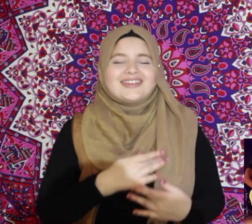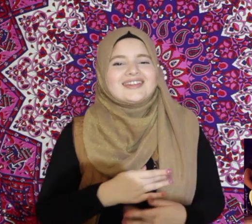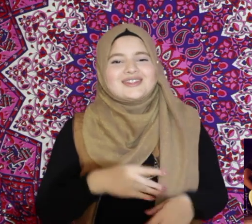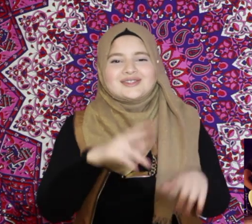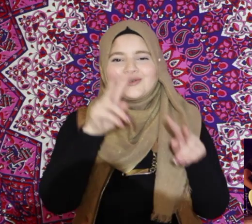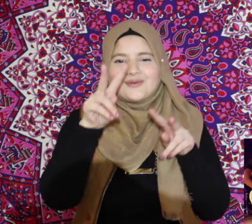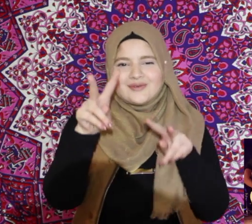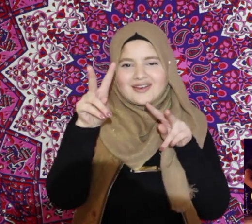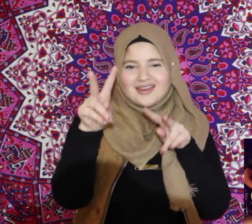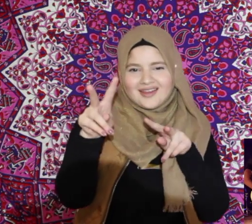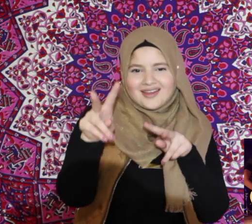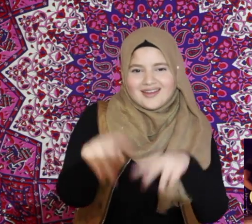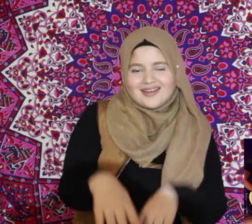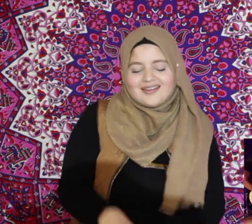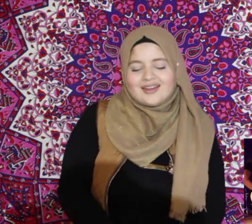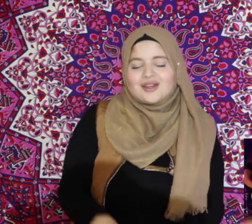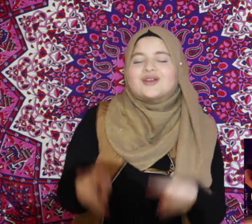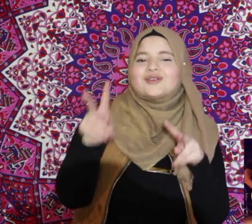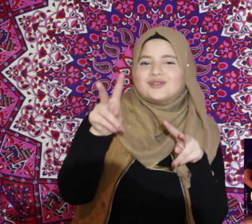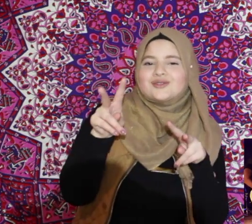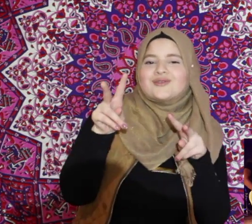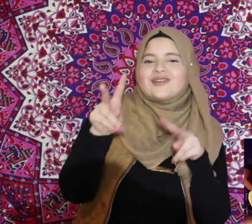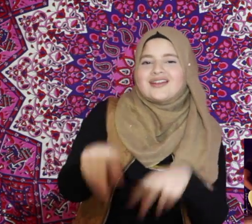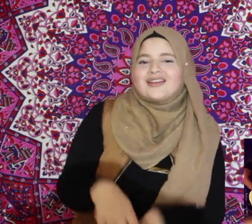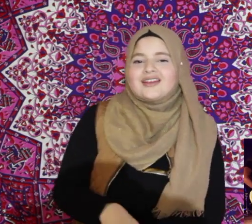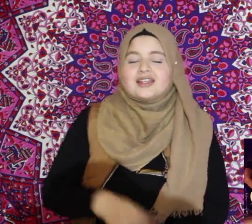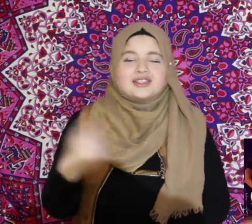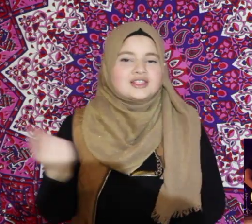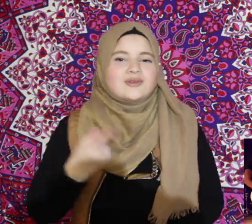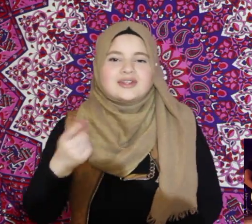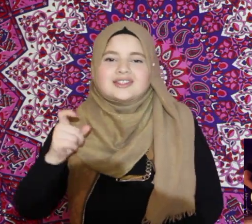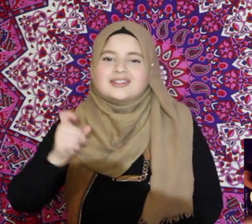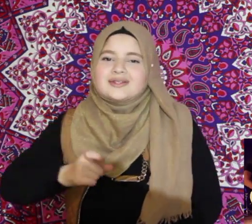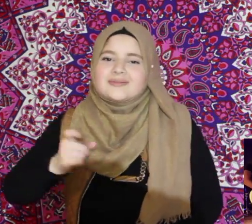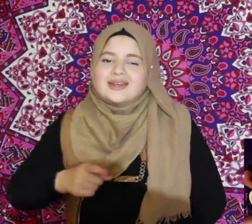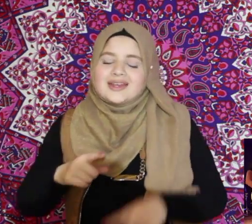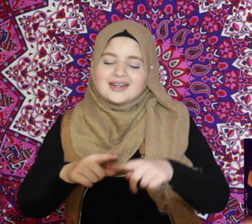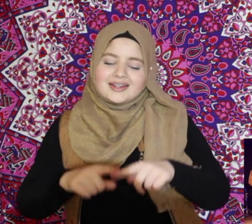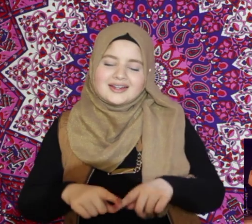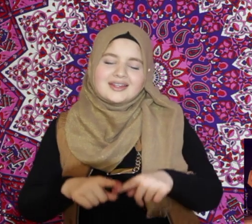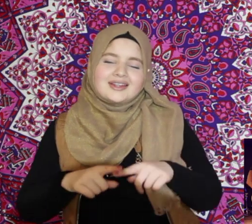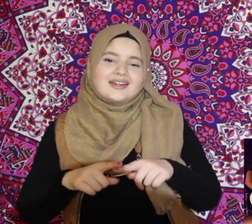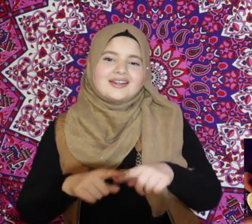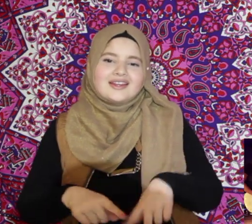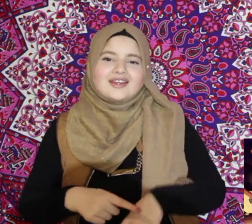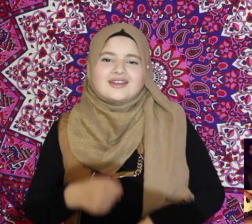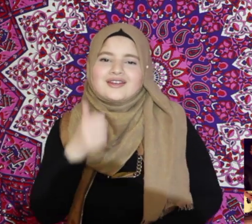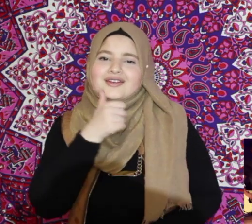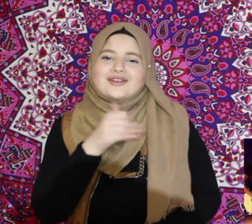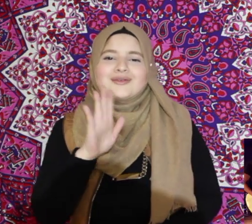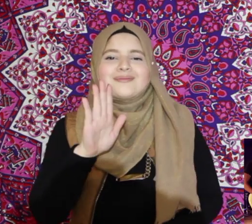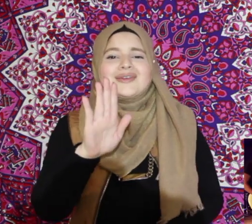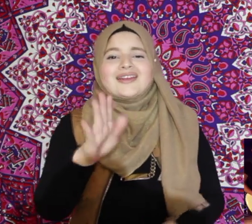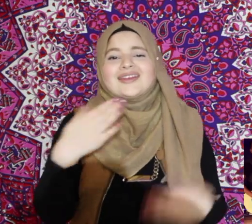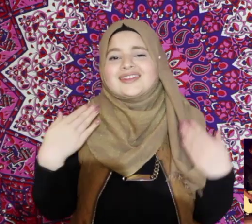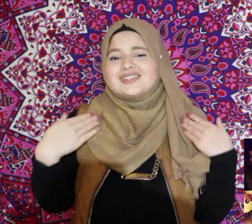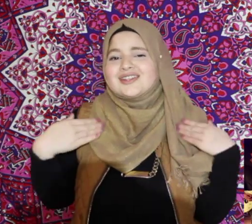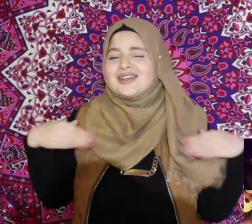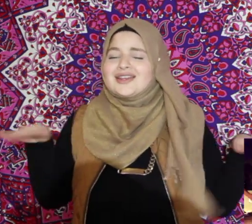Like controller, controller Cause all we need is somebody to lead on Girl, you're my angel